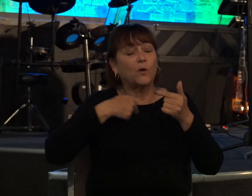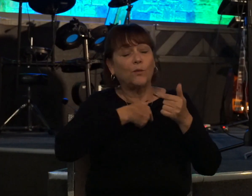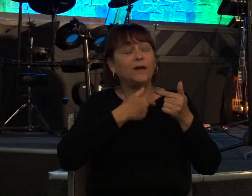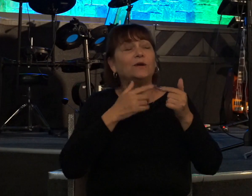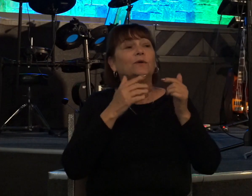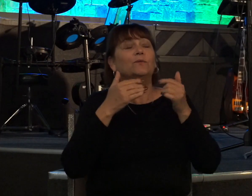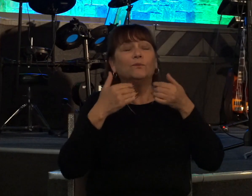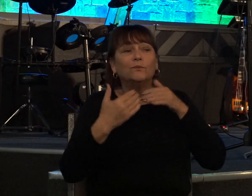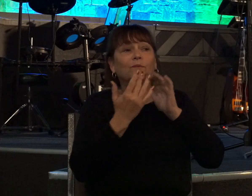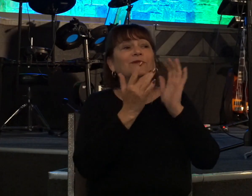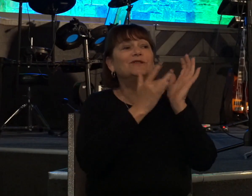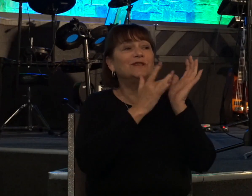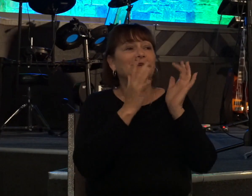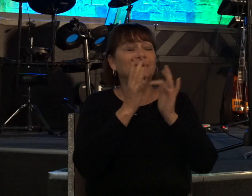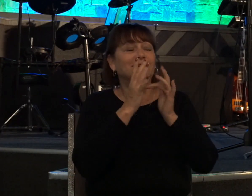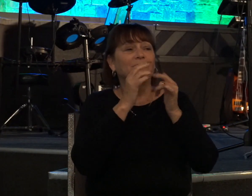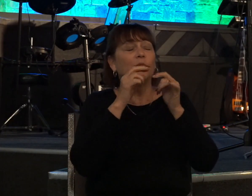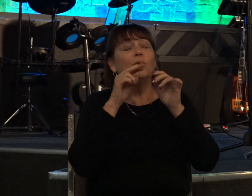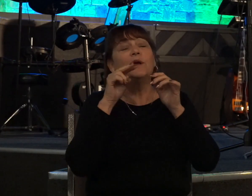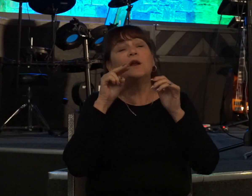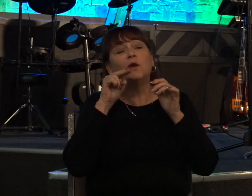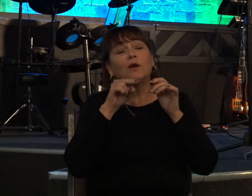when we look at this through spiritual lenses